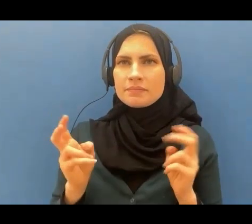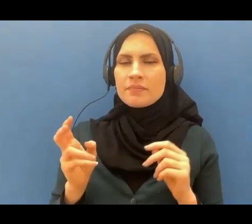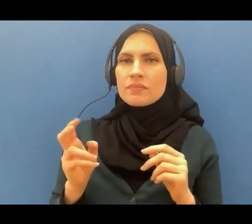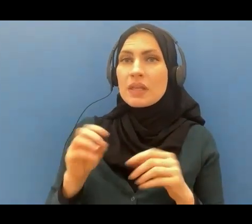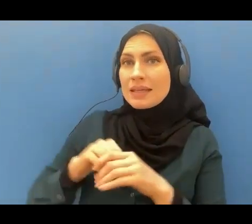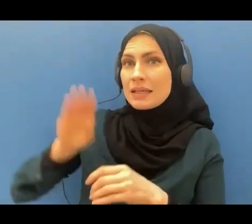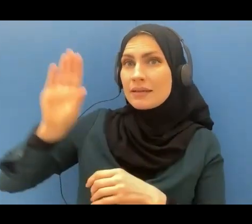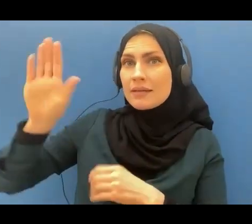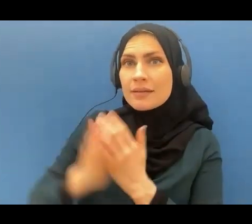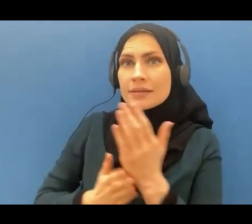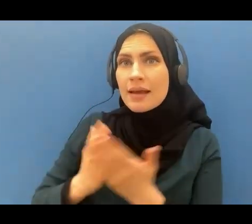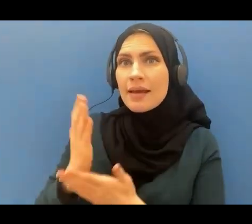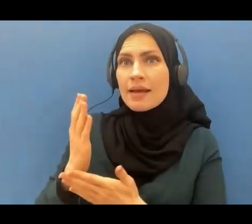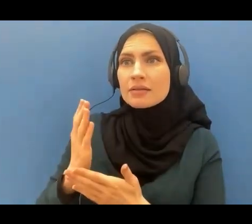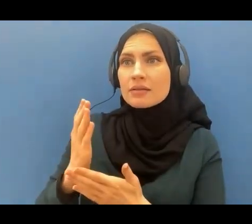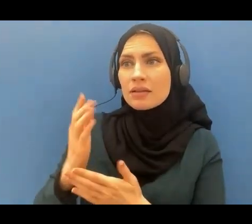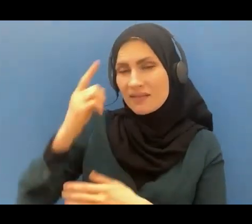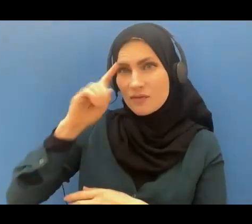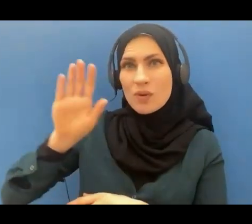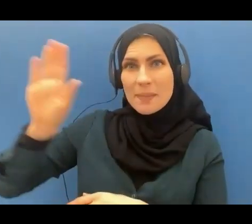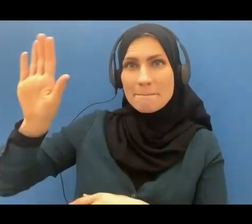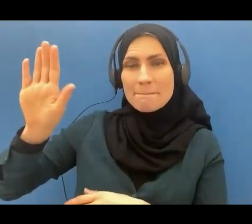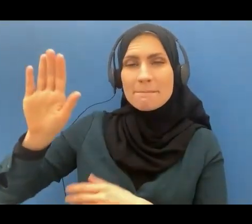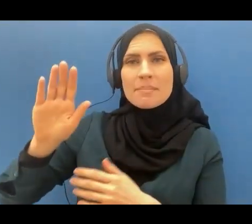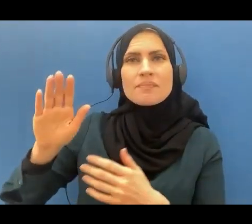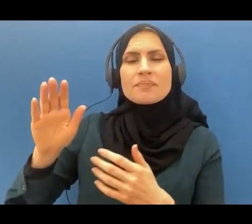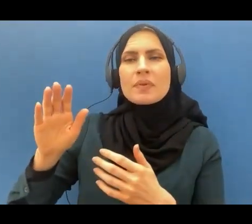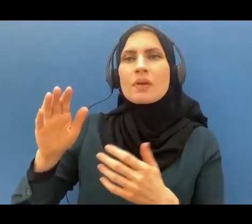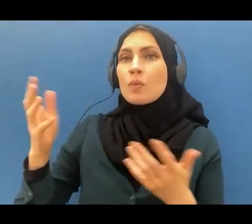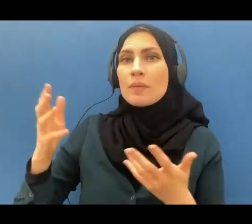belongs the keys of the heavens and the earth